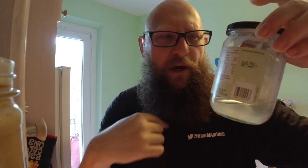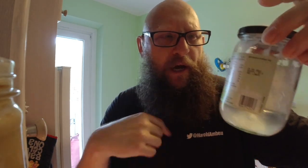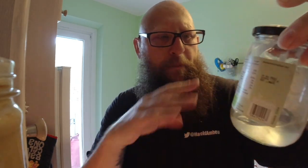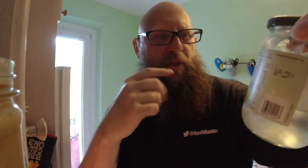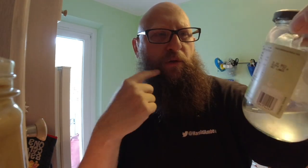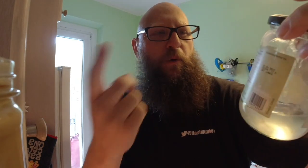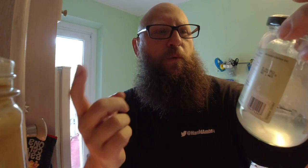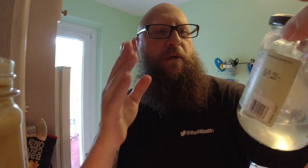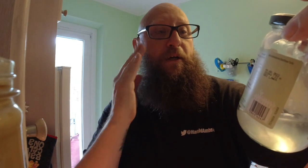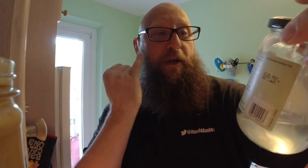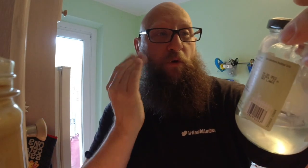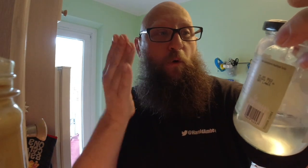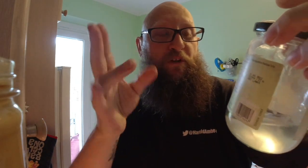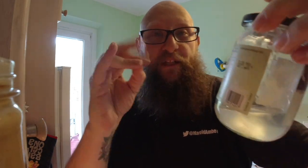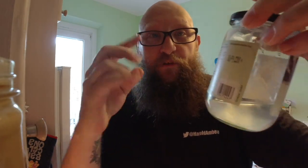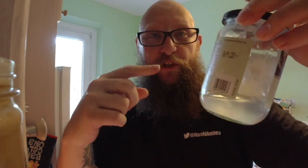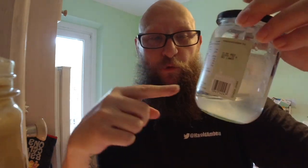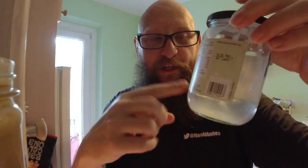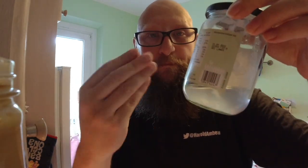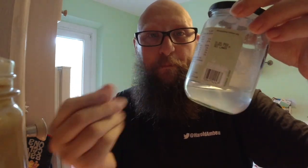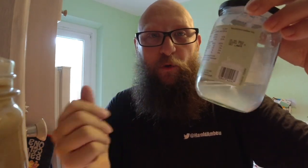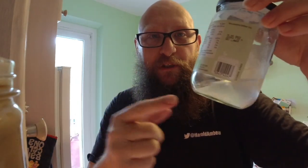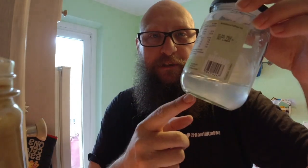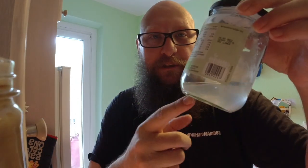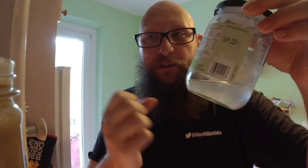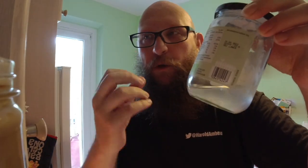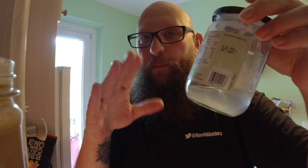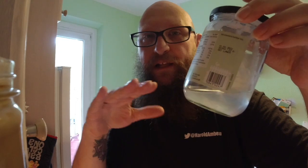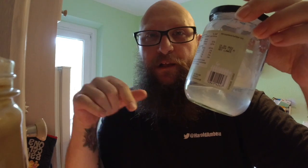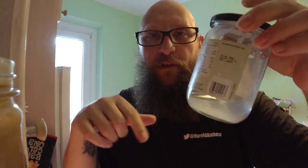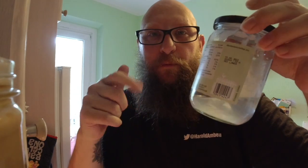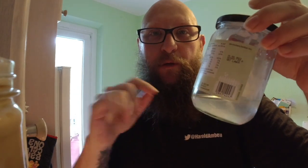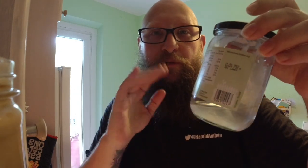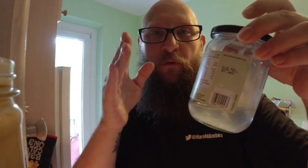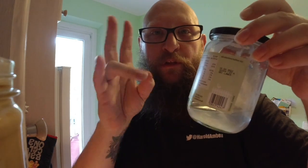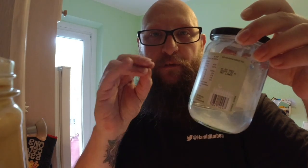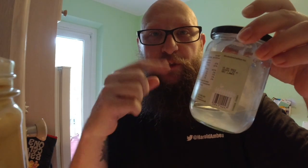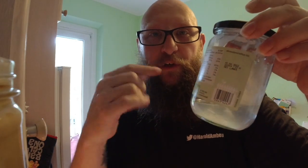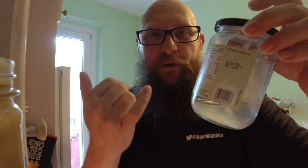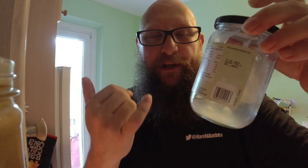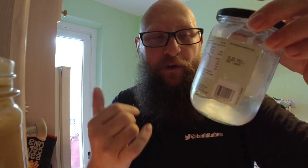What I've been told, if it's 70 degrees, melts it. So, basically this part is over 70 degrees right now.